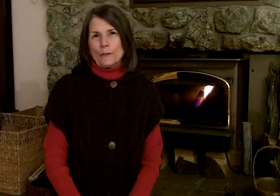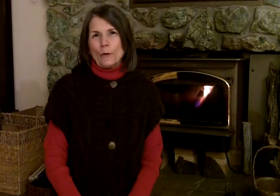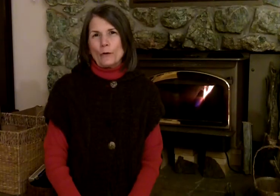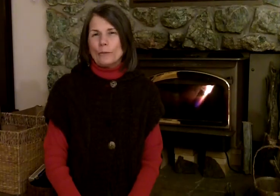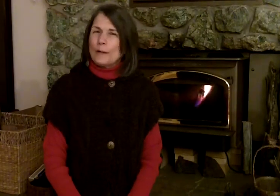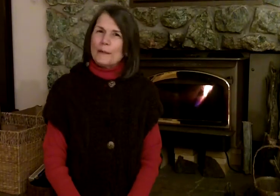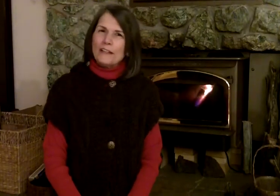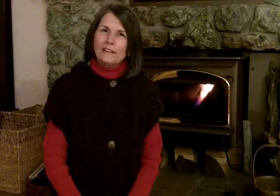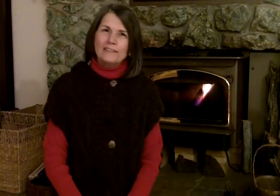tomorrow. Bye-bye.